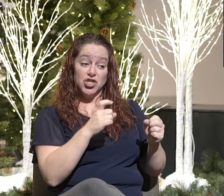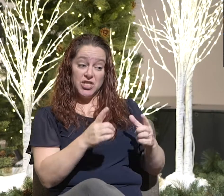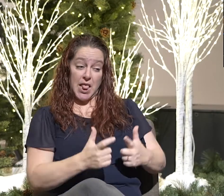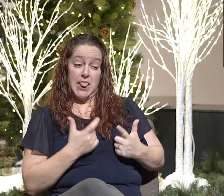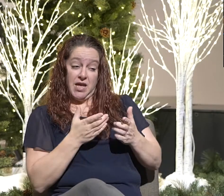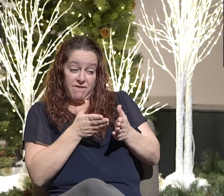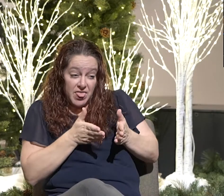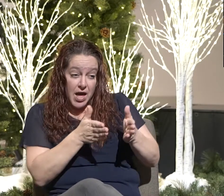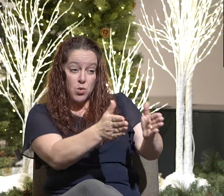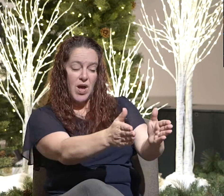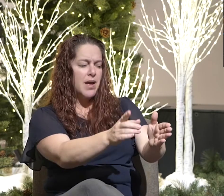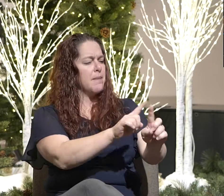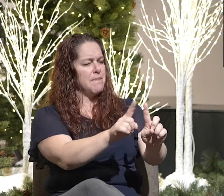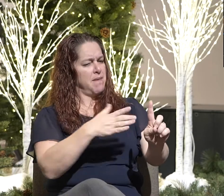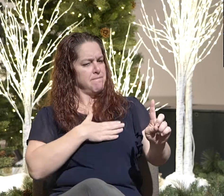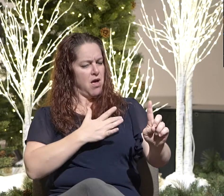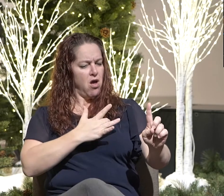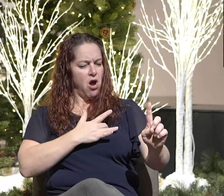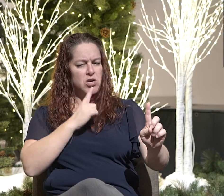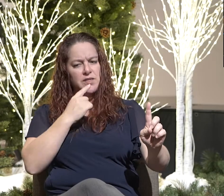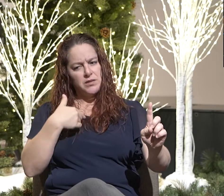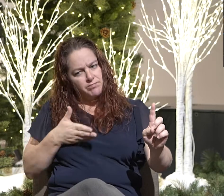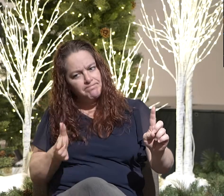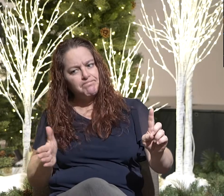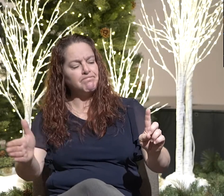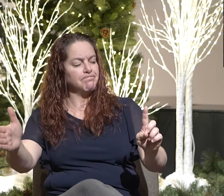in my heart what's true to me is to live this way.